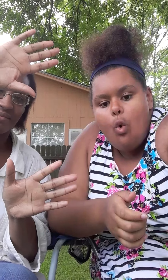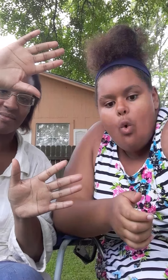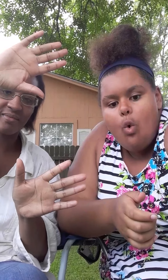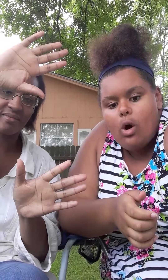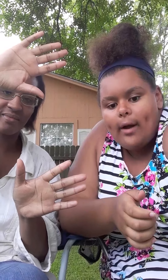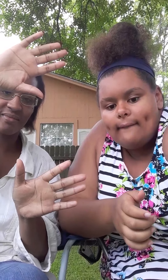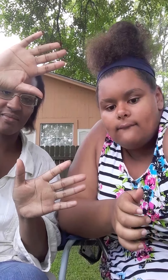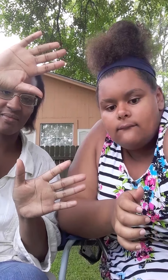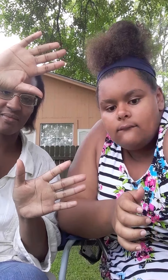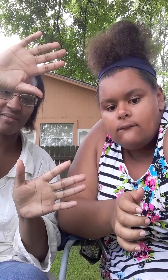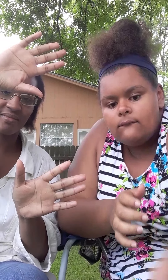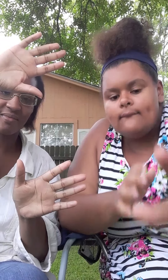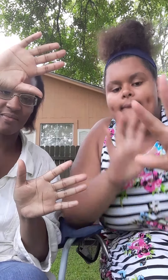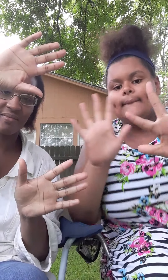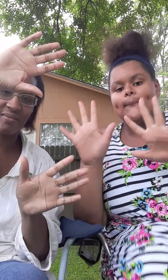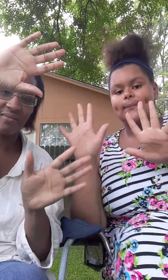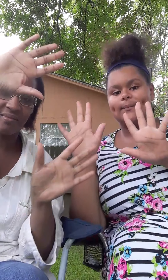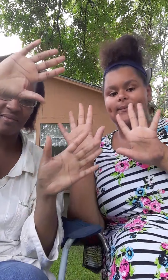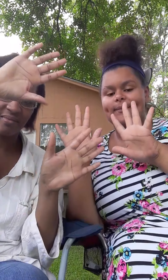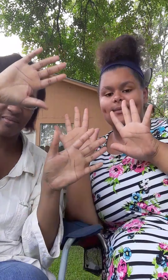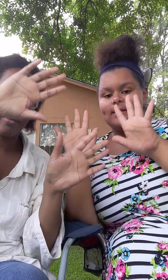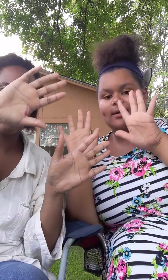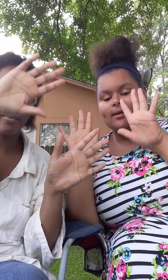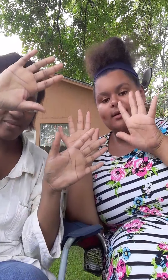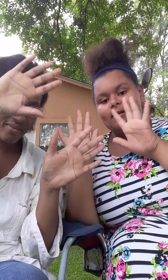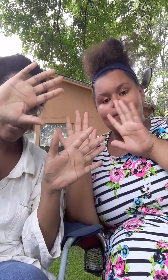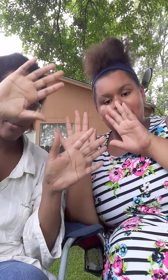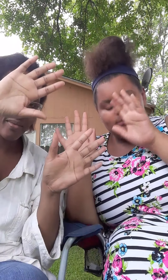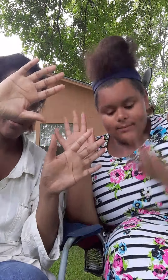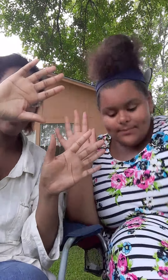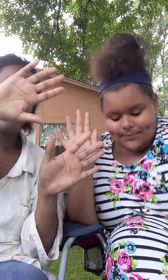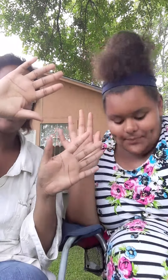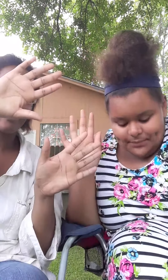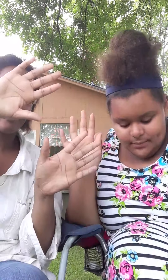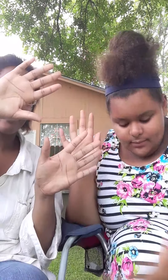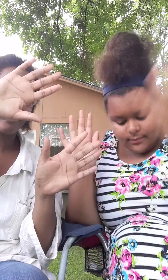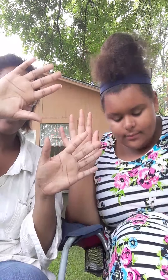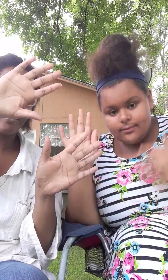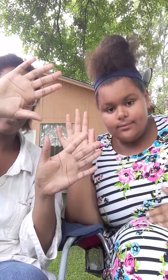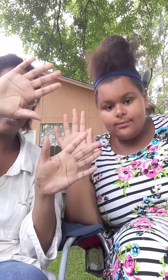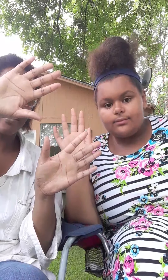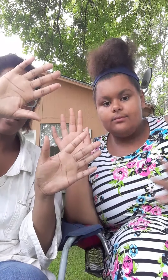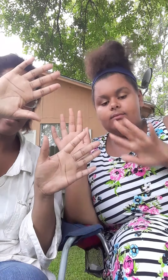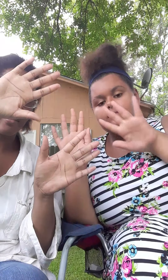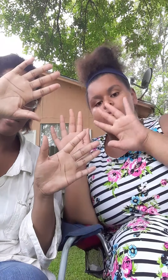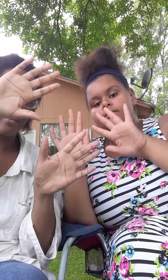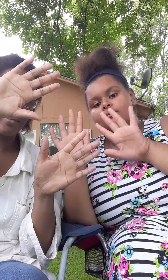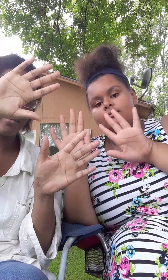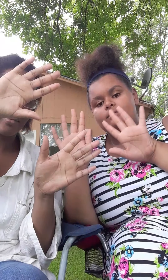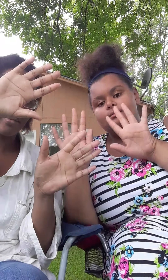Okay. Put a finger down if this applies to you. Put a finger down if you like making people smile.